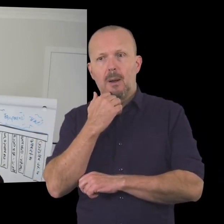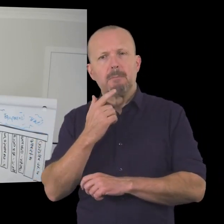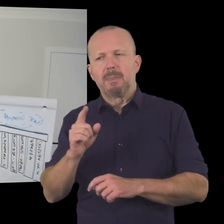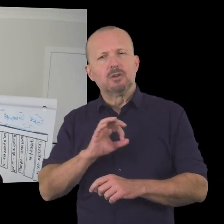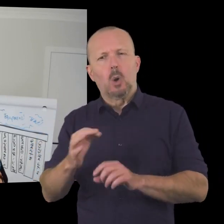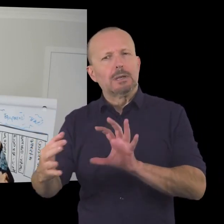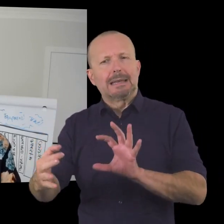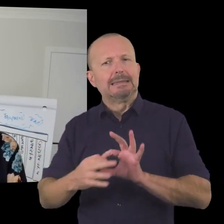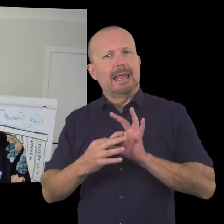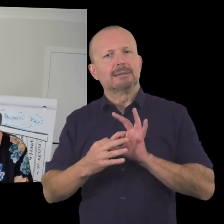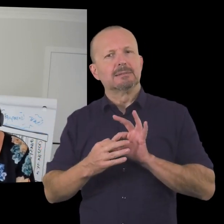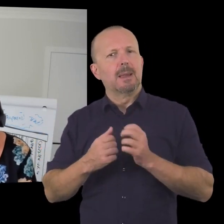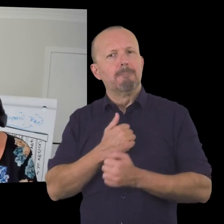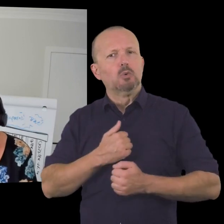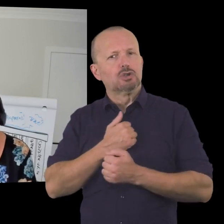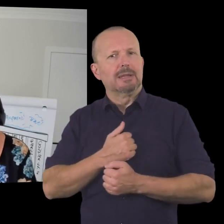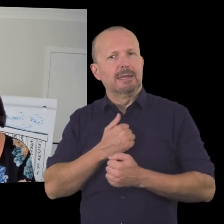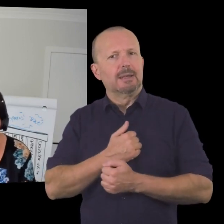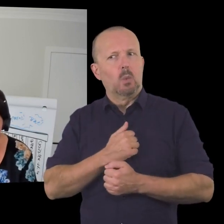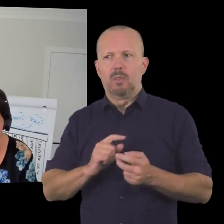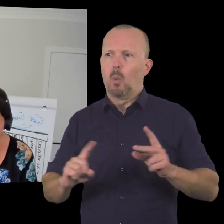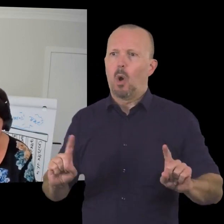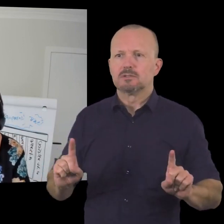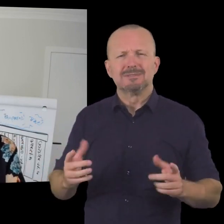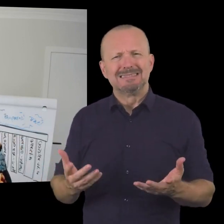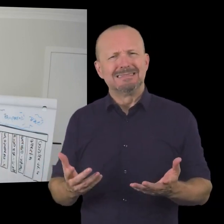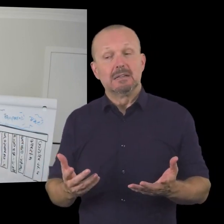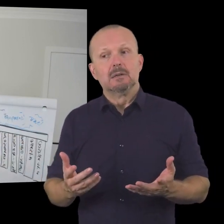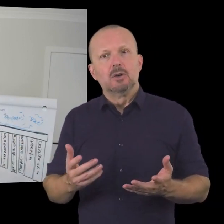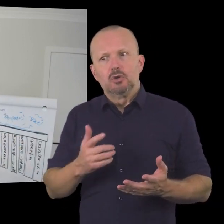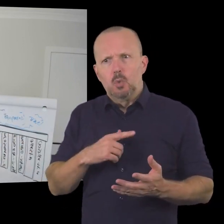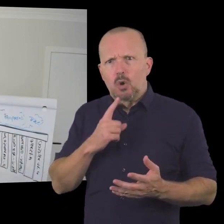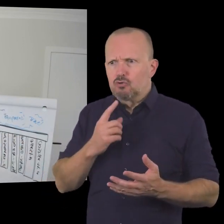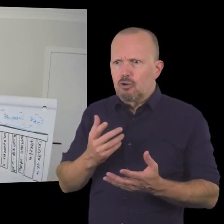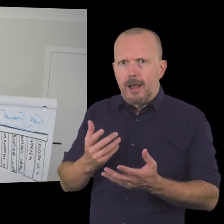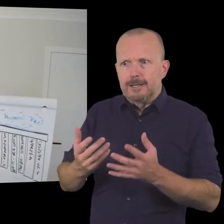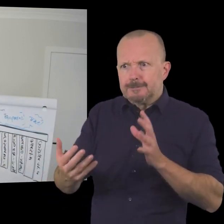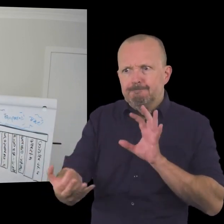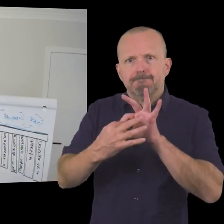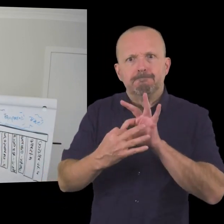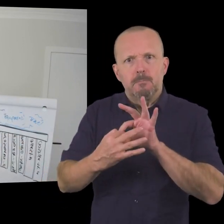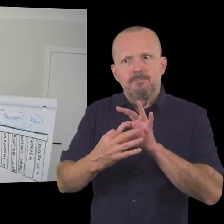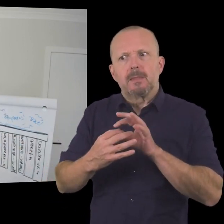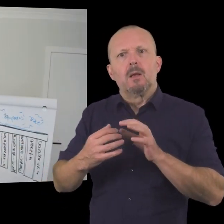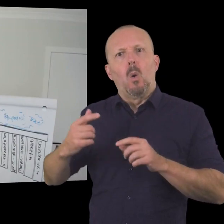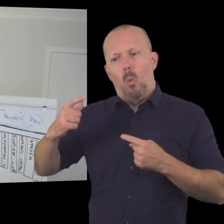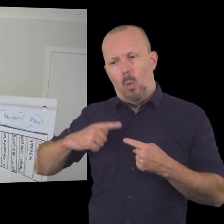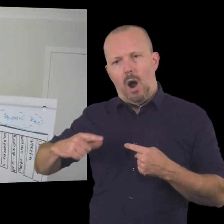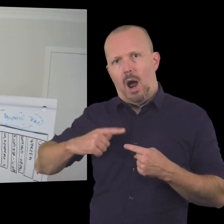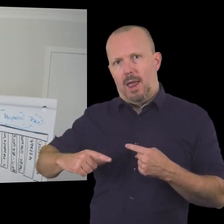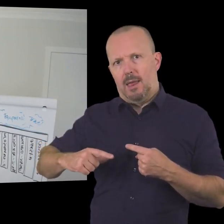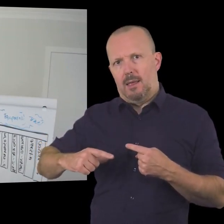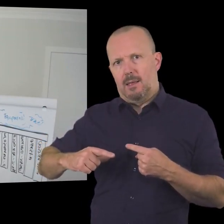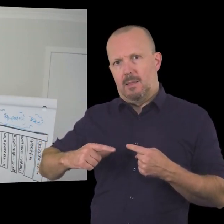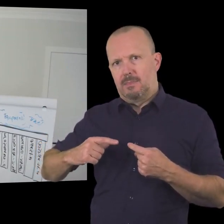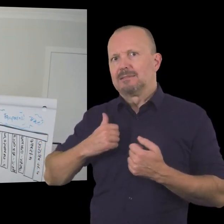people don't connect at an emotional level with what you do it'll increase the chances of connecting an emotional level when you get